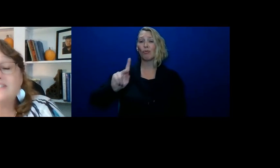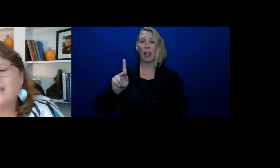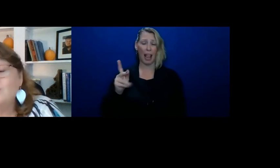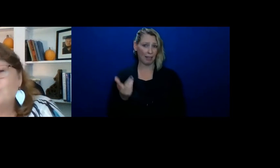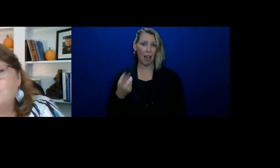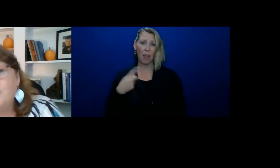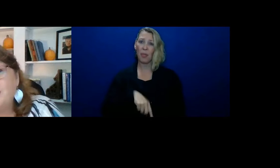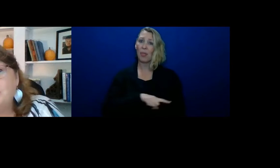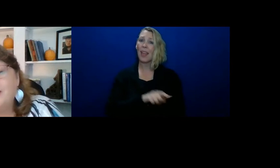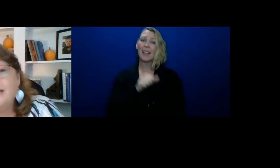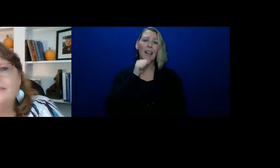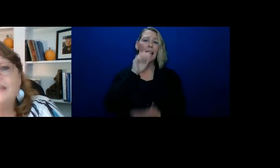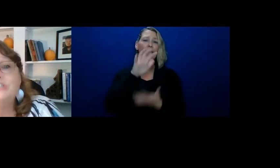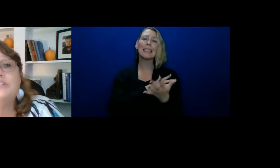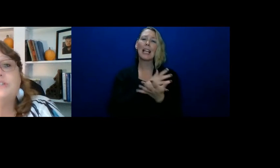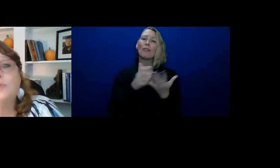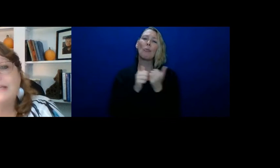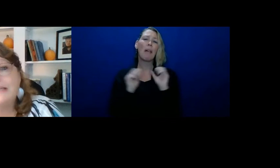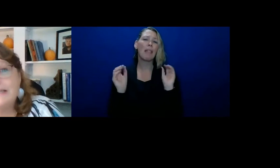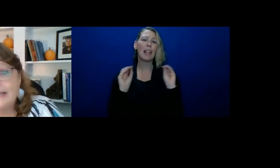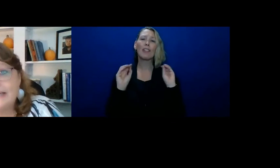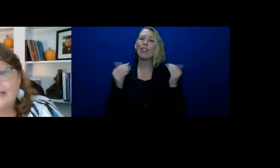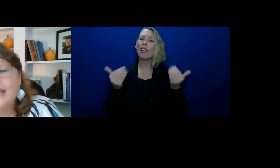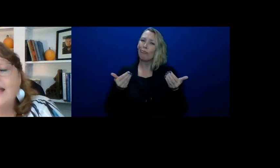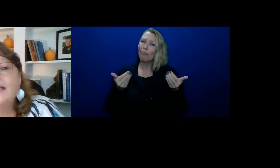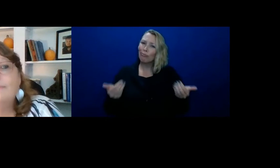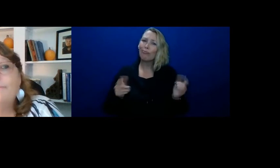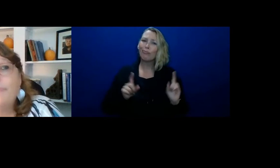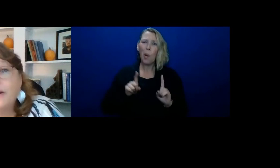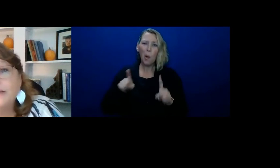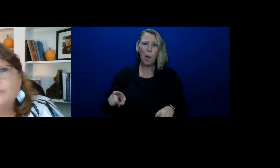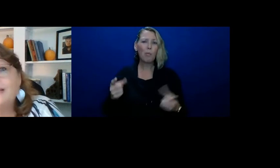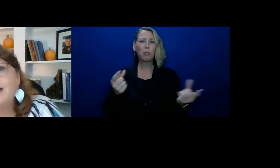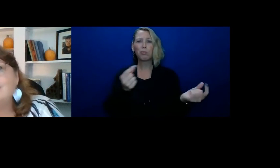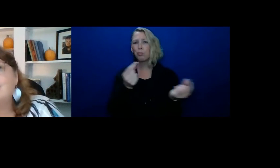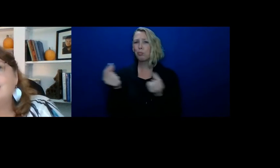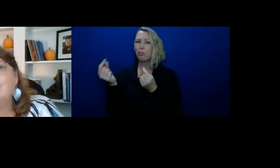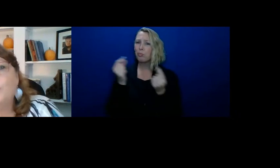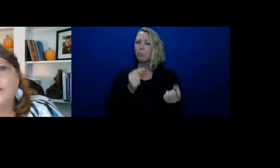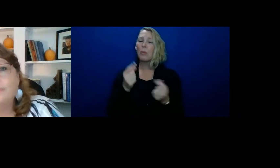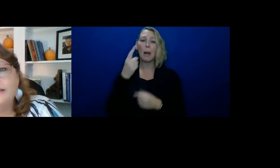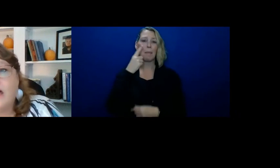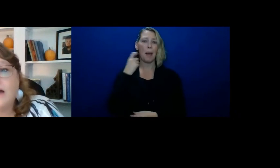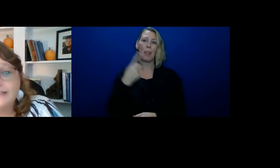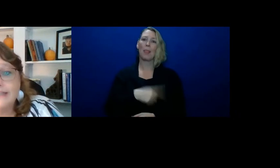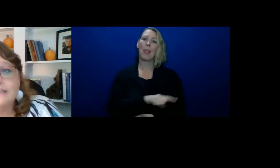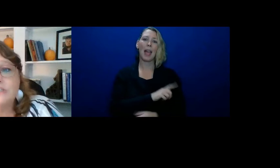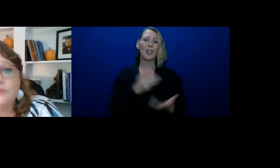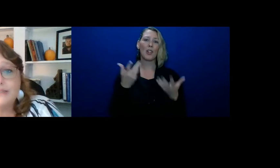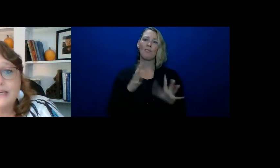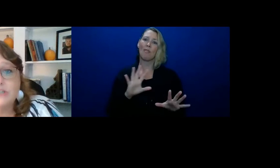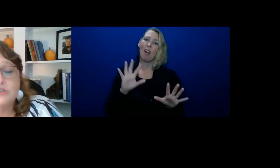didn't schedule it with anybody. They just went and did it. Partly because they didn't want to be locked into a schedule.